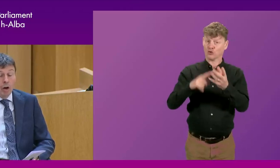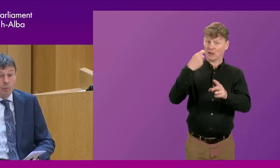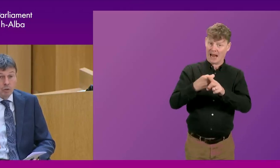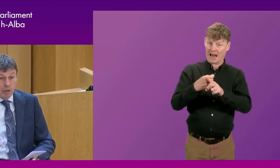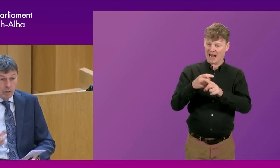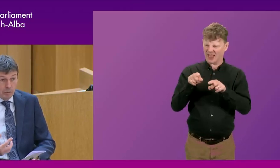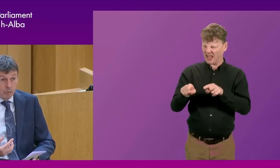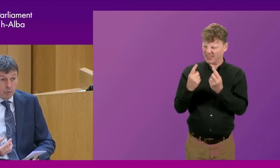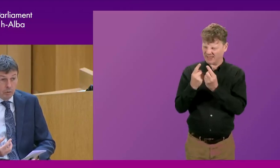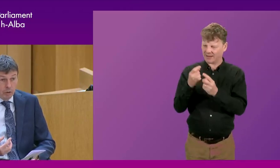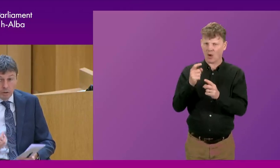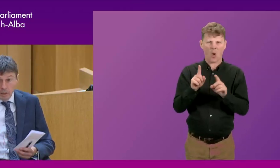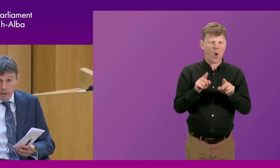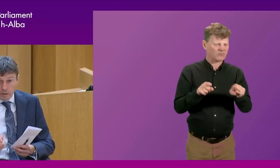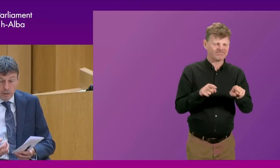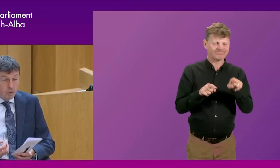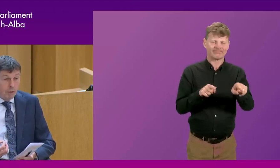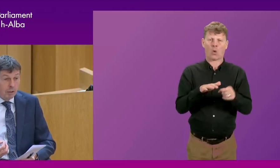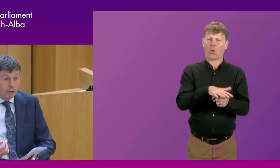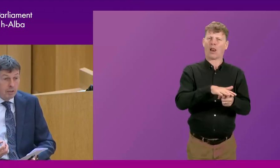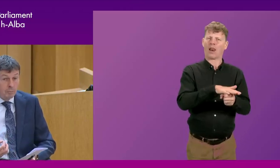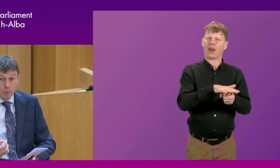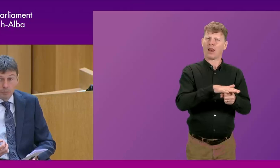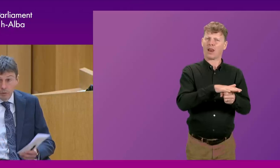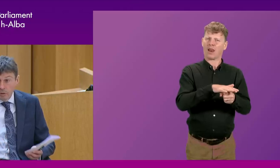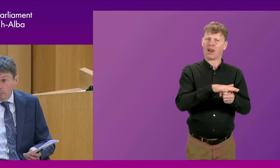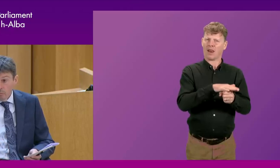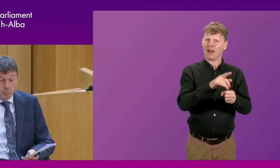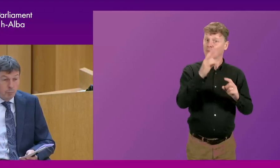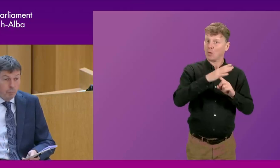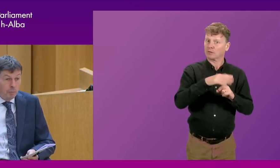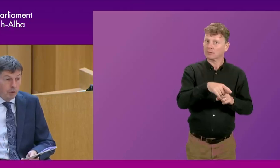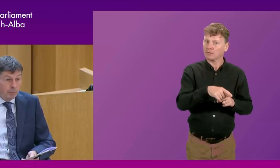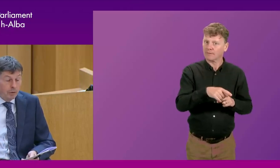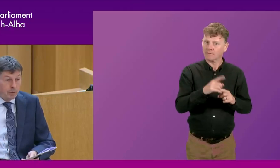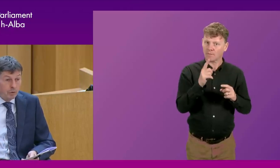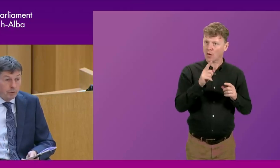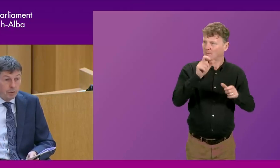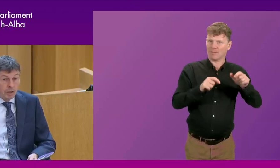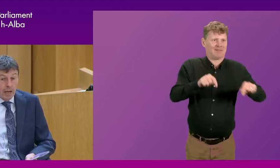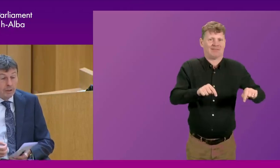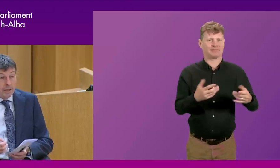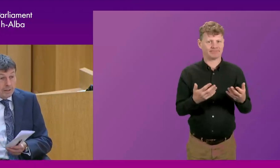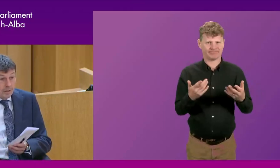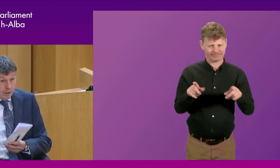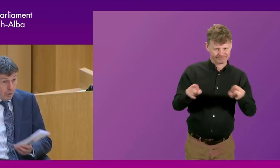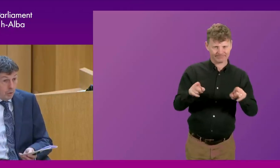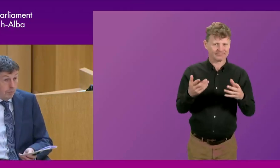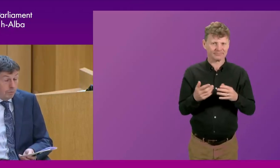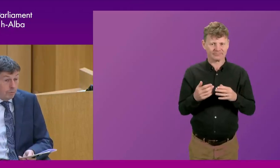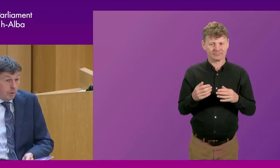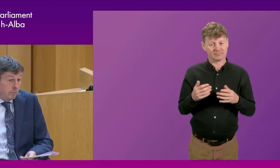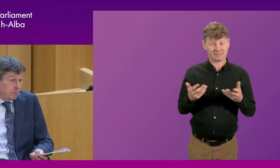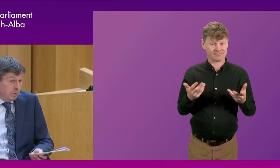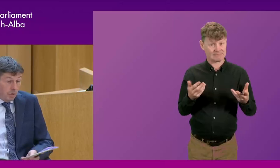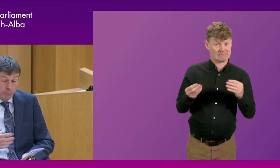Or are we stressing the local decision making that is important for the people that live here in Scotland? And it's a trade